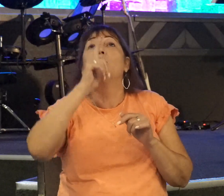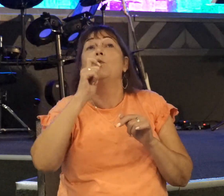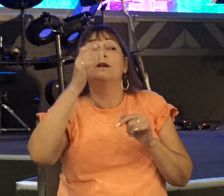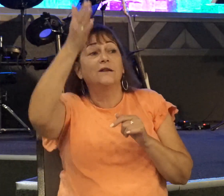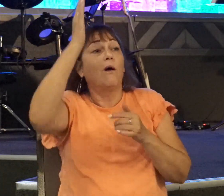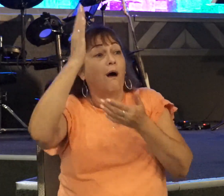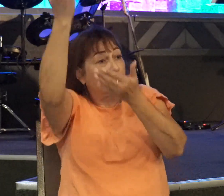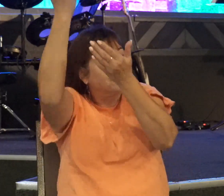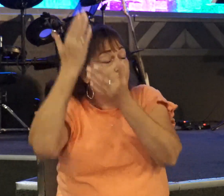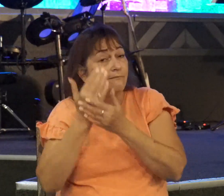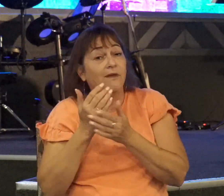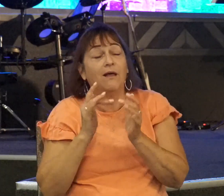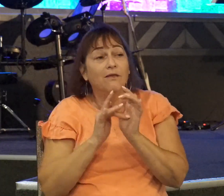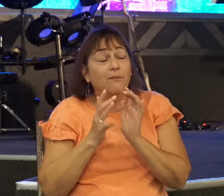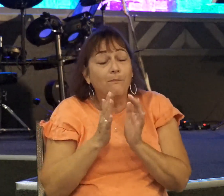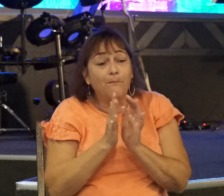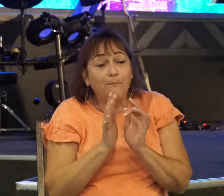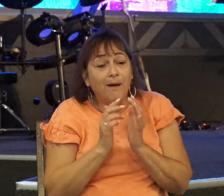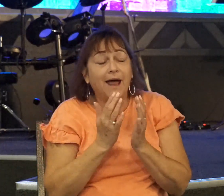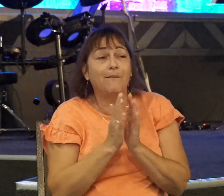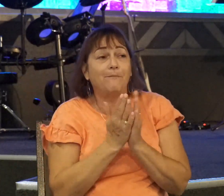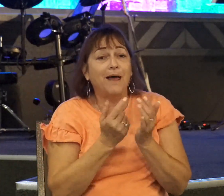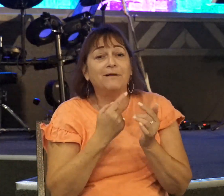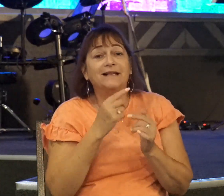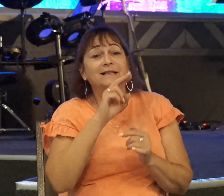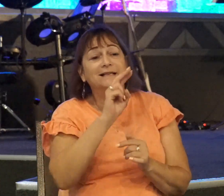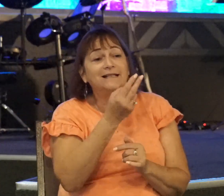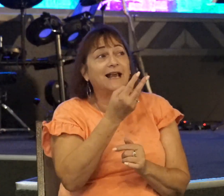The Bible says in 2 Chronicles 16, 9,